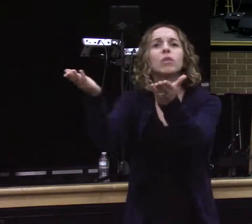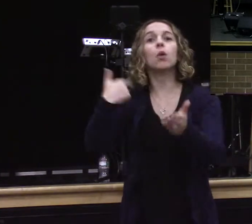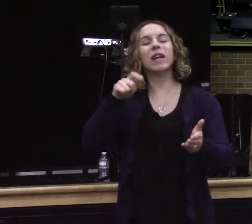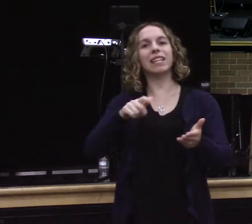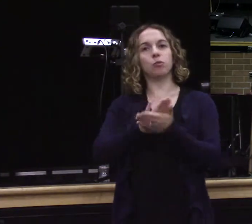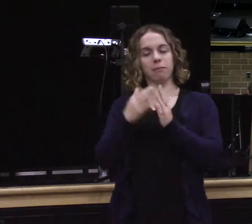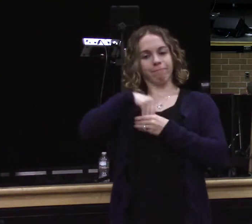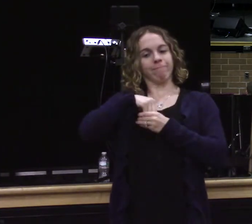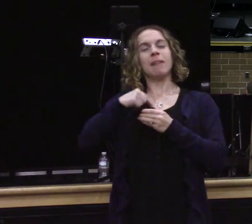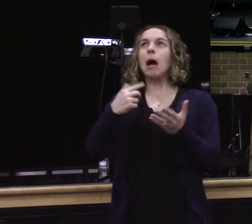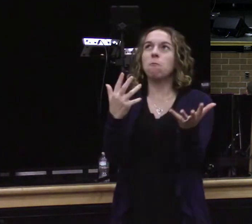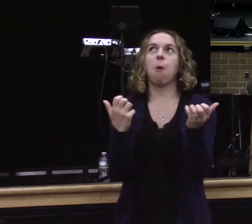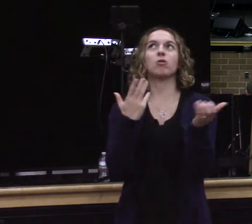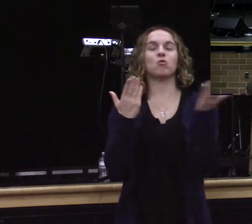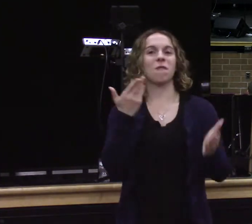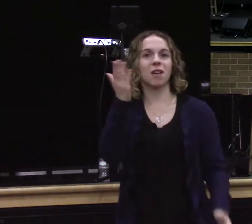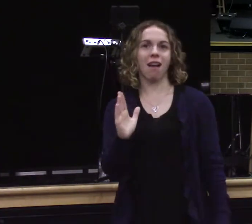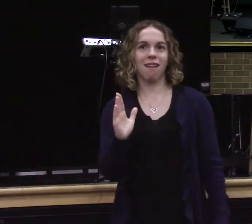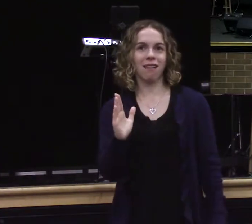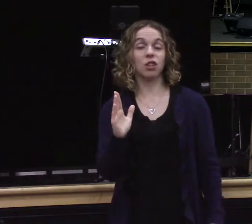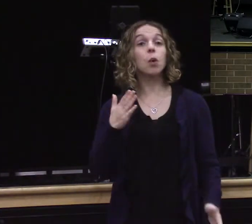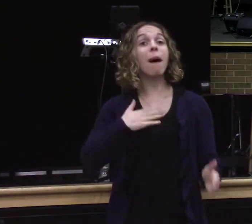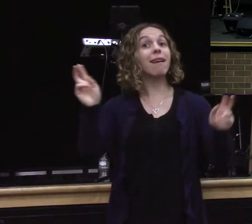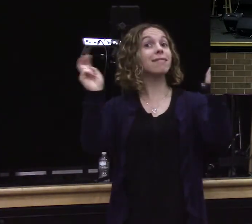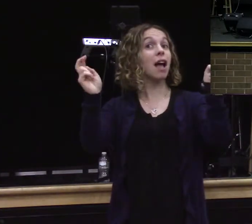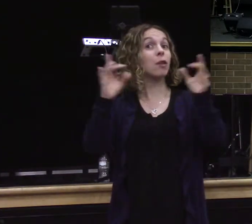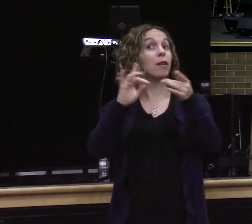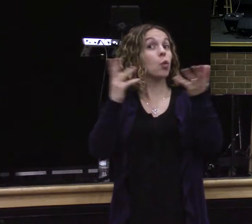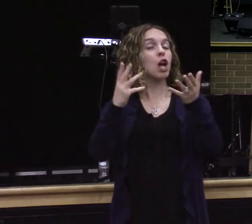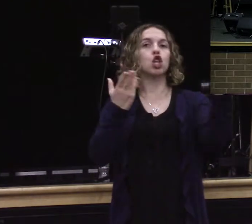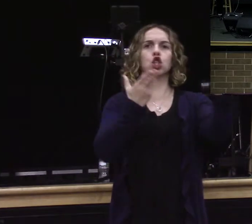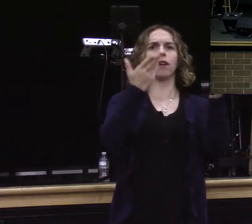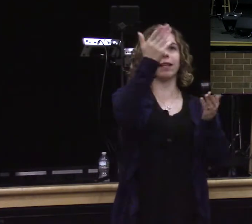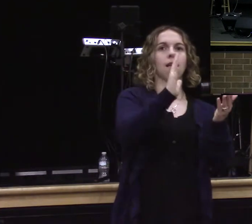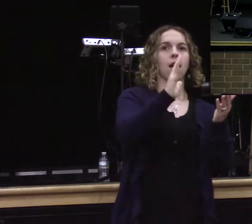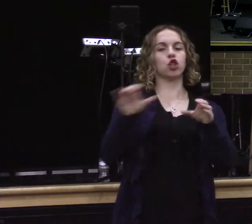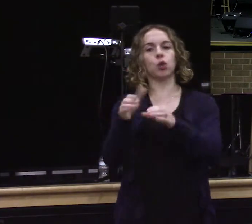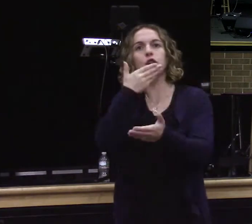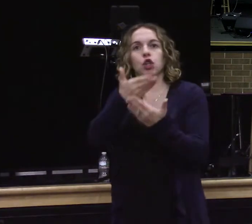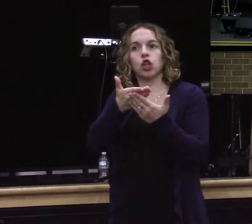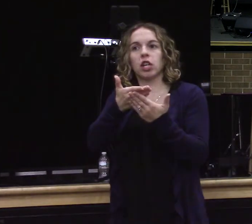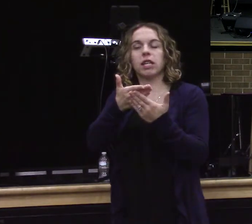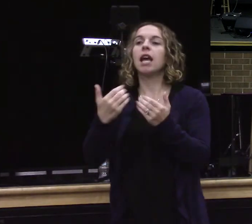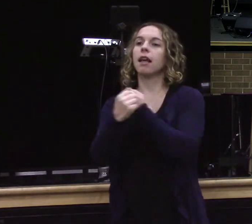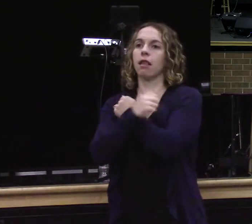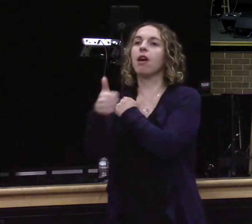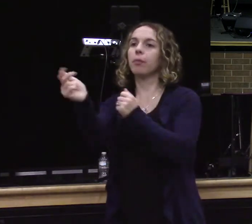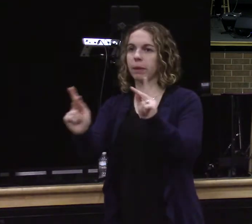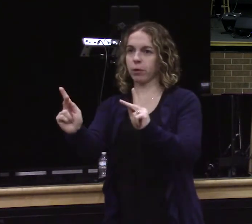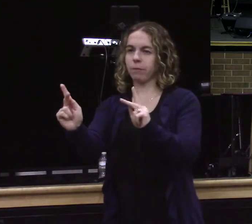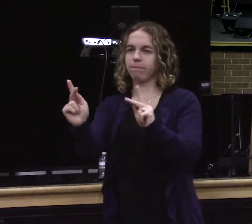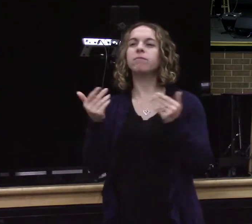God. And there comes my title. The title of the message is serving God and doing good and loving others. Let's pray.